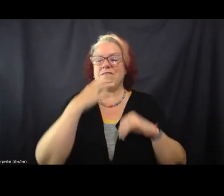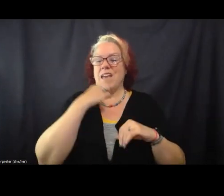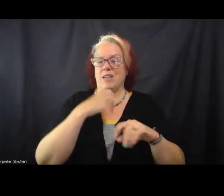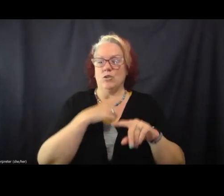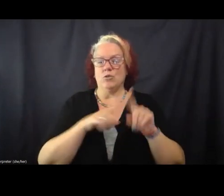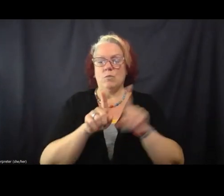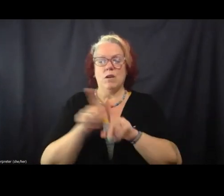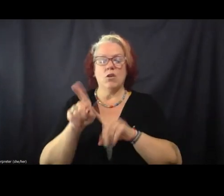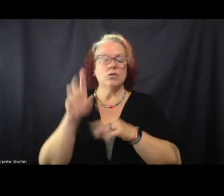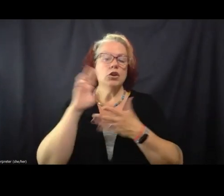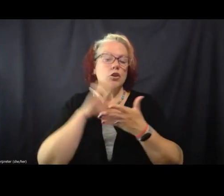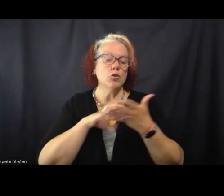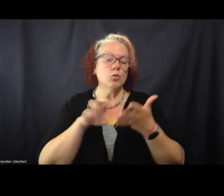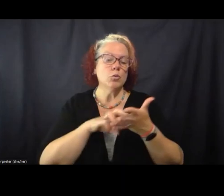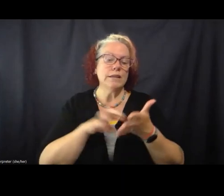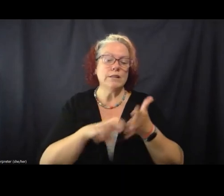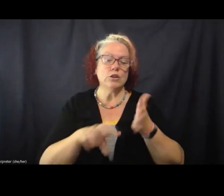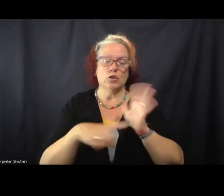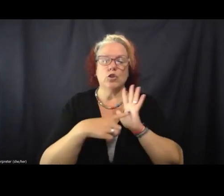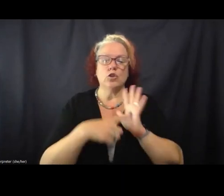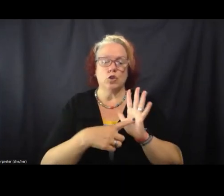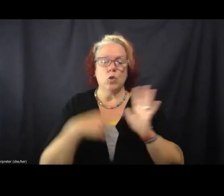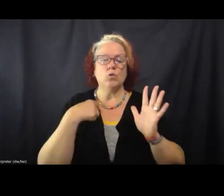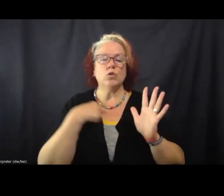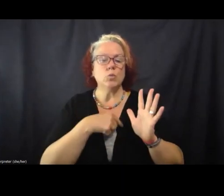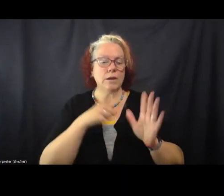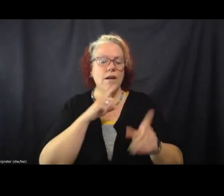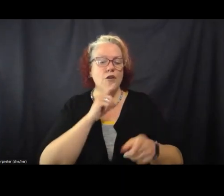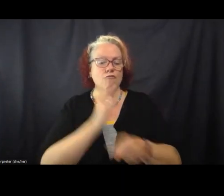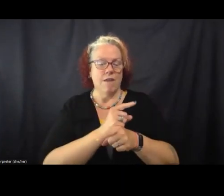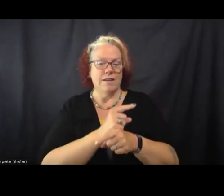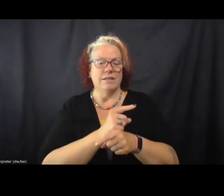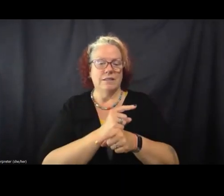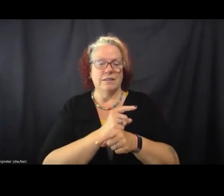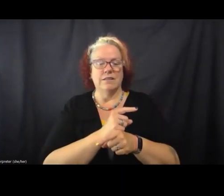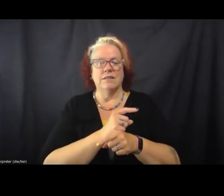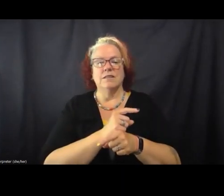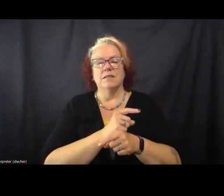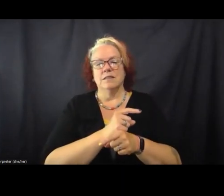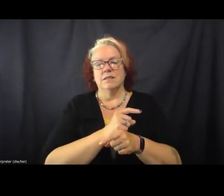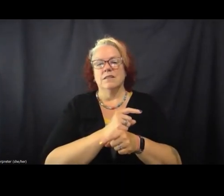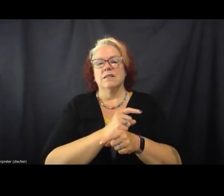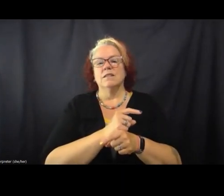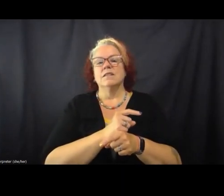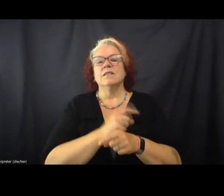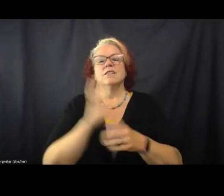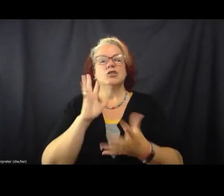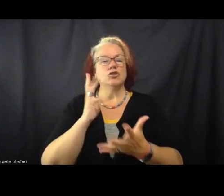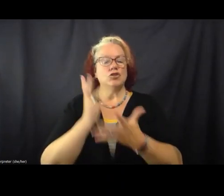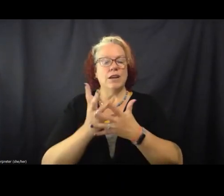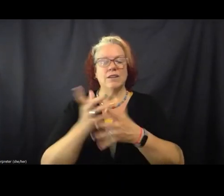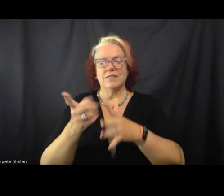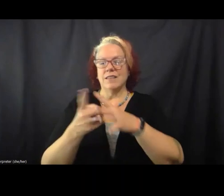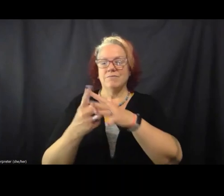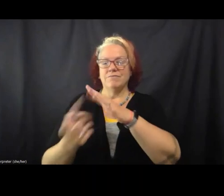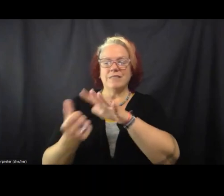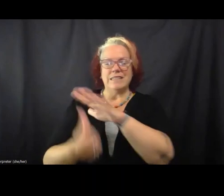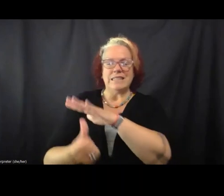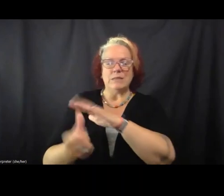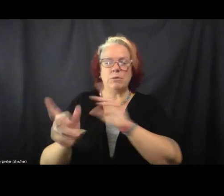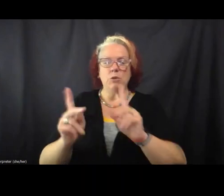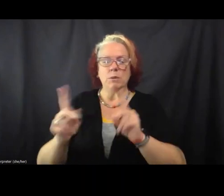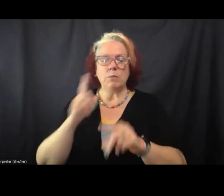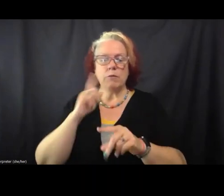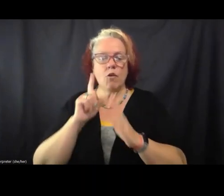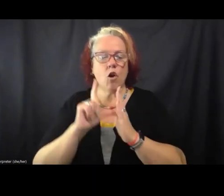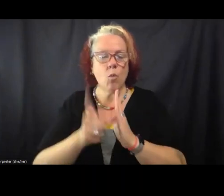research shows that we are right, right? Jails can disappear people for a little while, but people are overwhelmingly